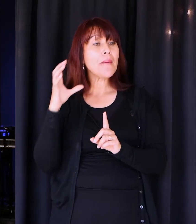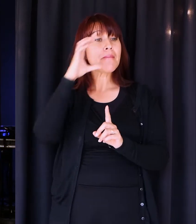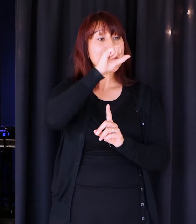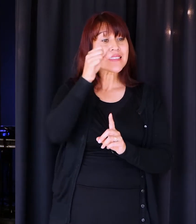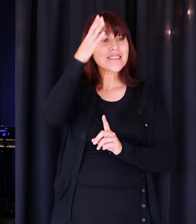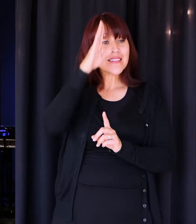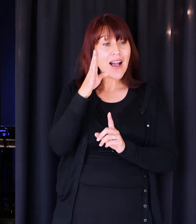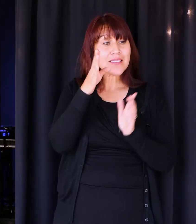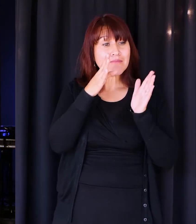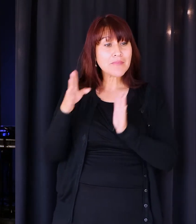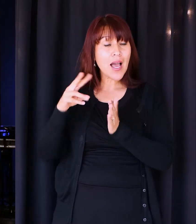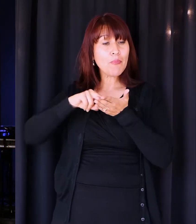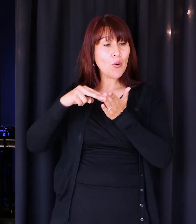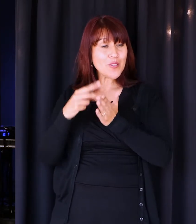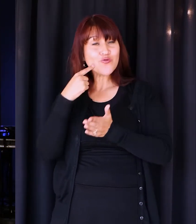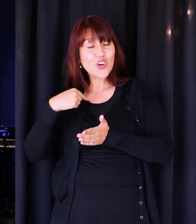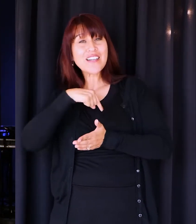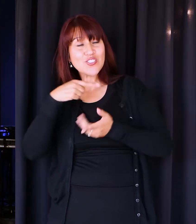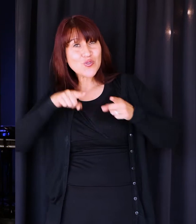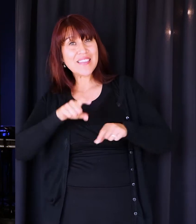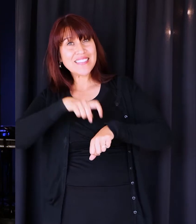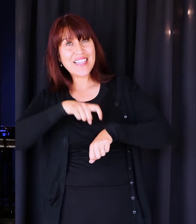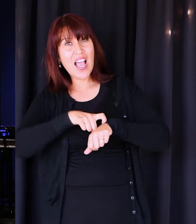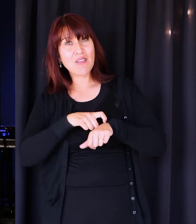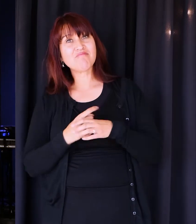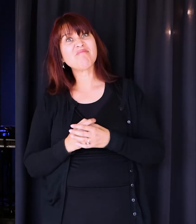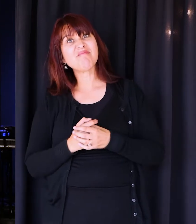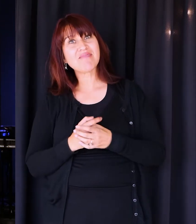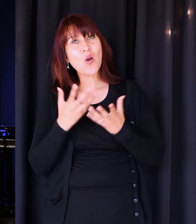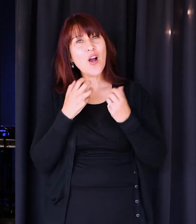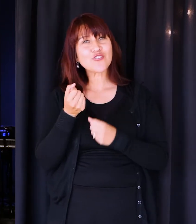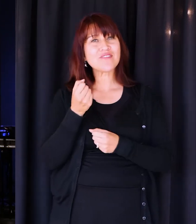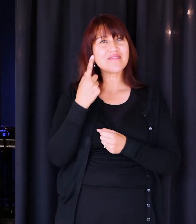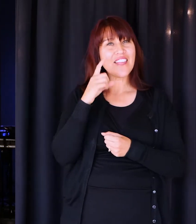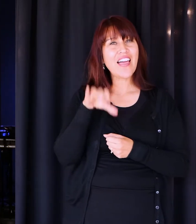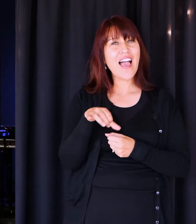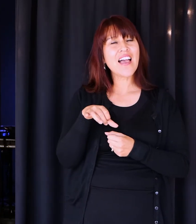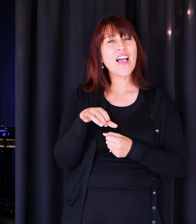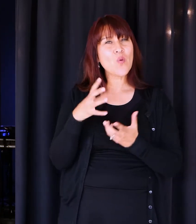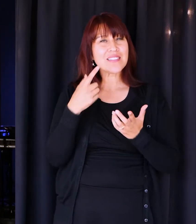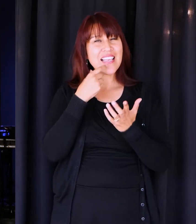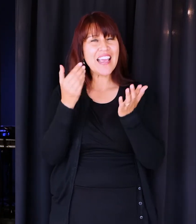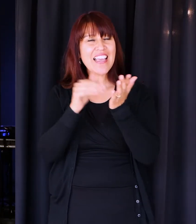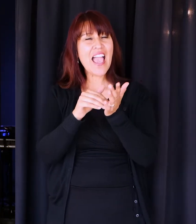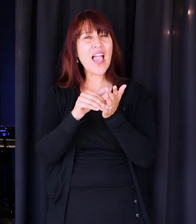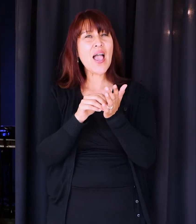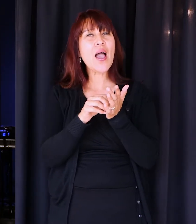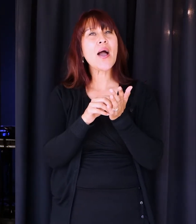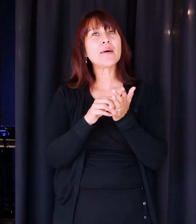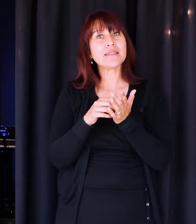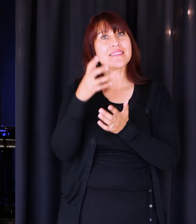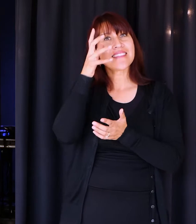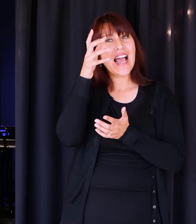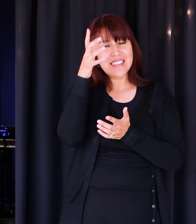God's purpose for us in this season. I want you to catch it today. And I may need to say it again because when